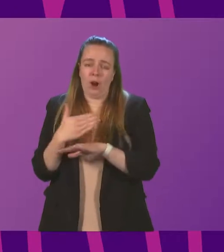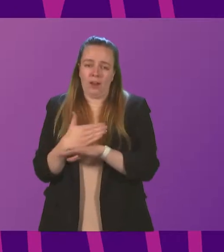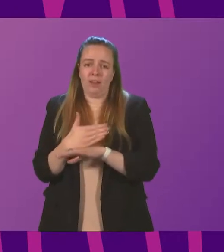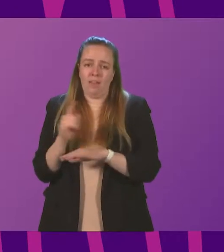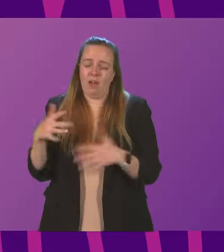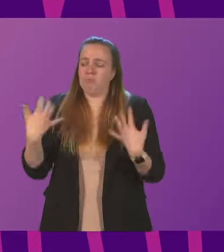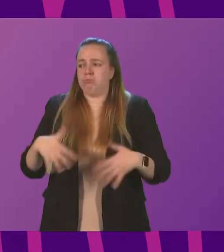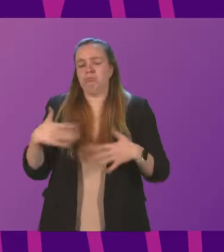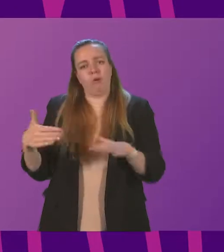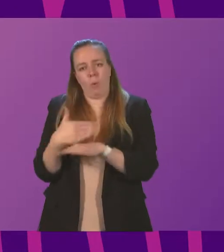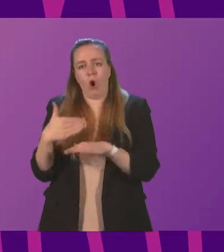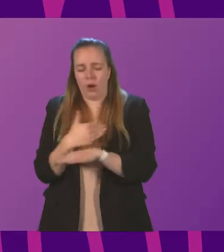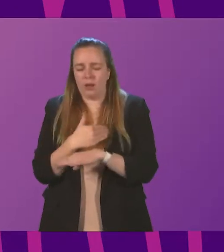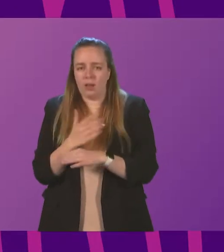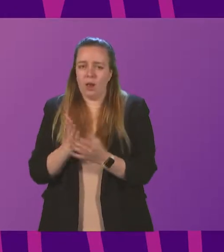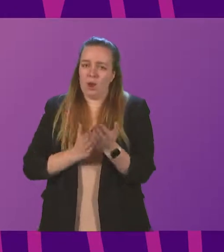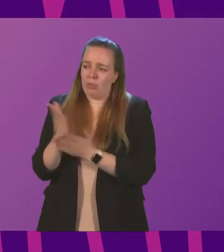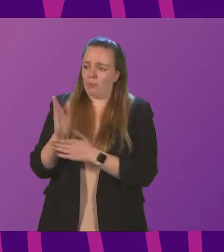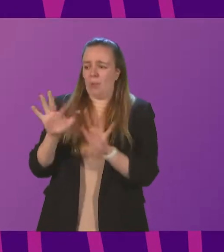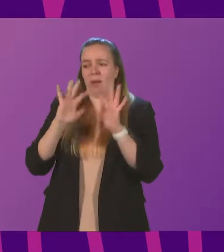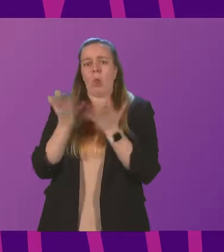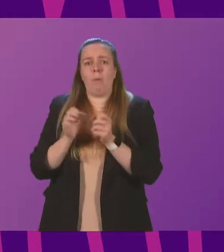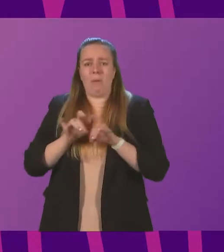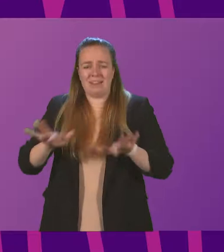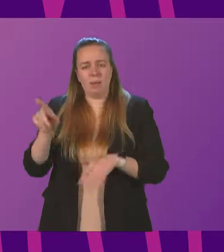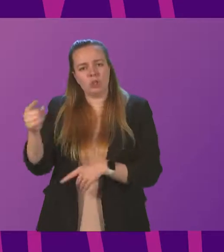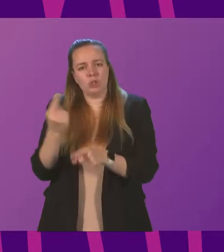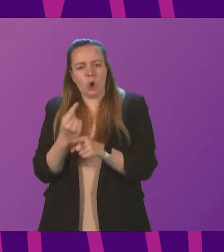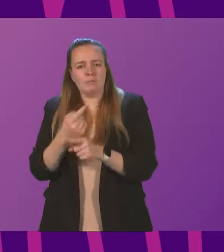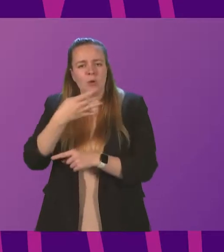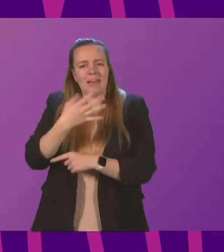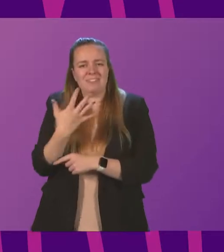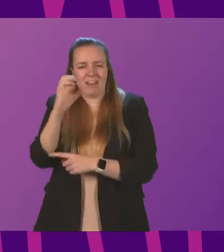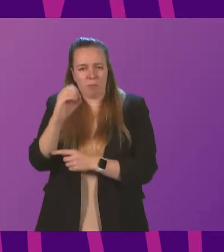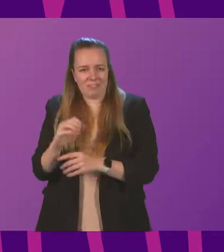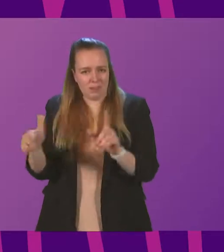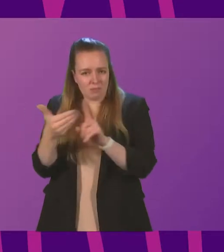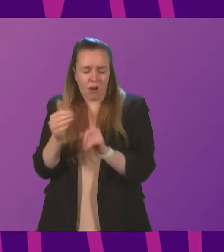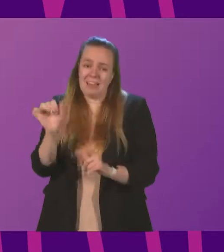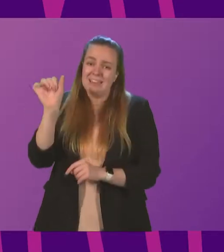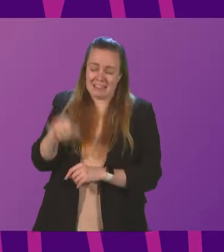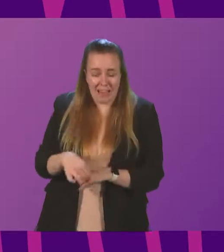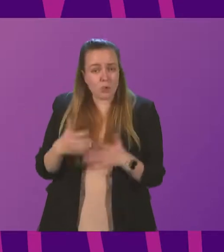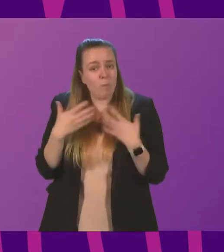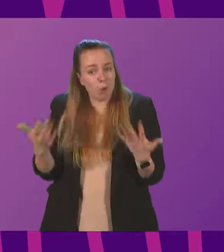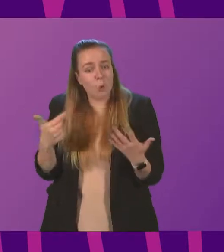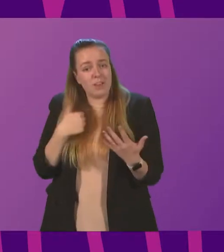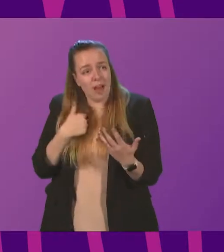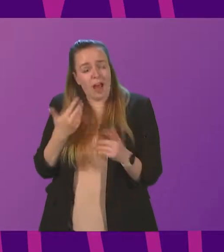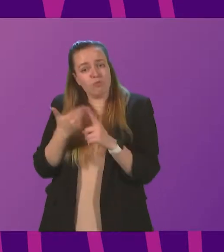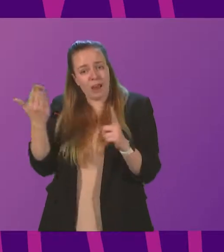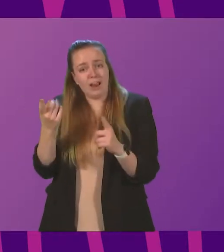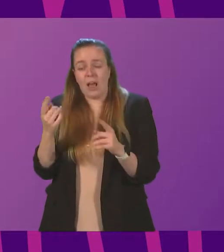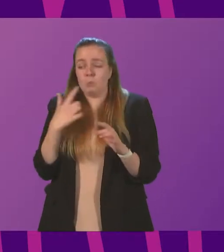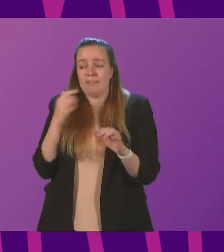incredible work in the midst of this global pandemic. And she talks about the 95% target. Yes, I, of course, acknowledge that we haven't